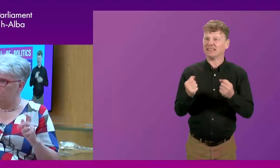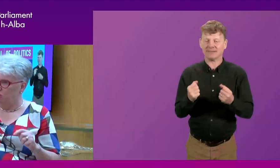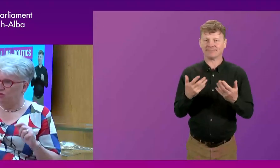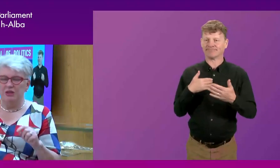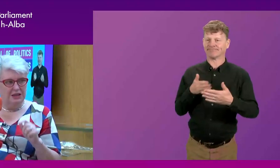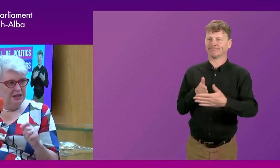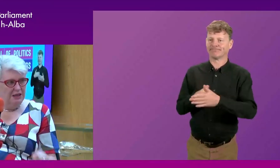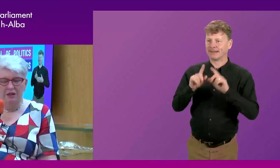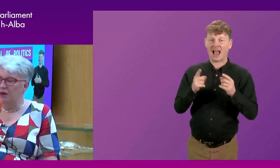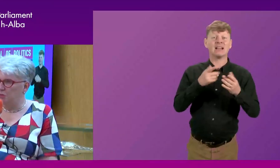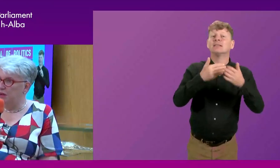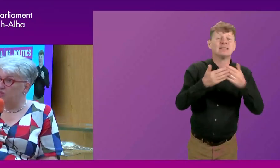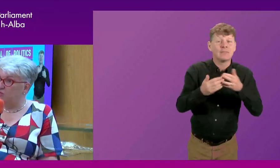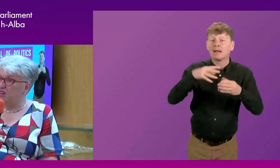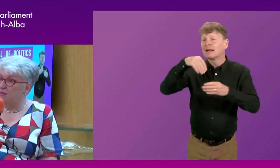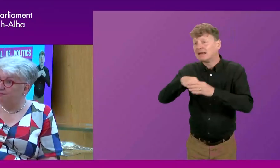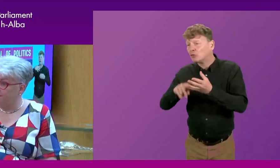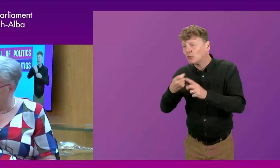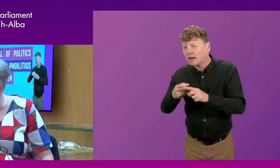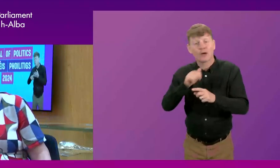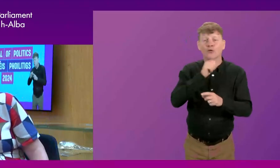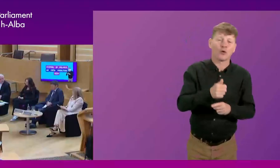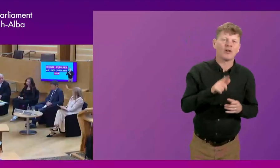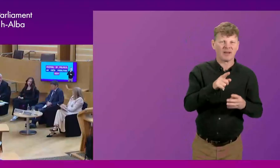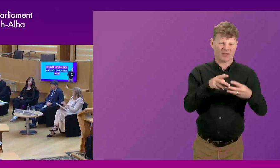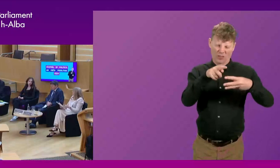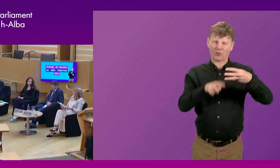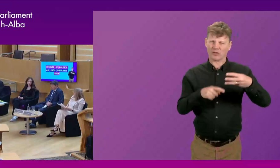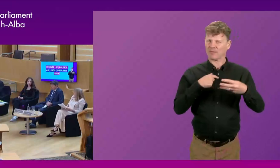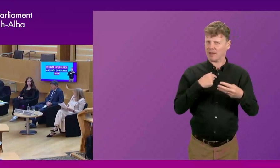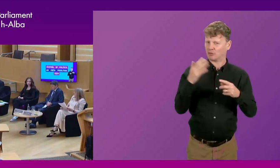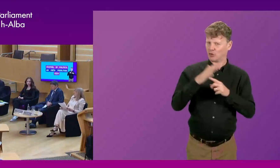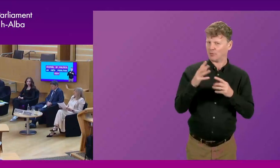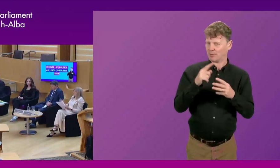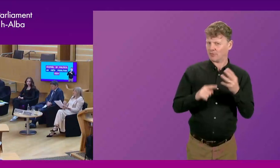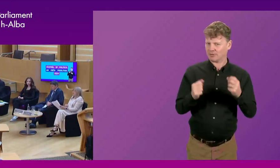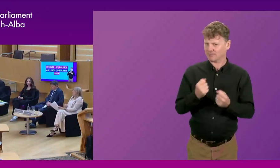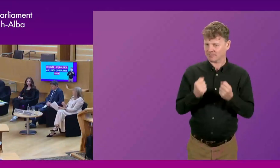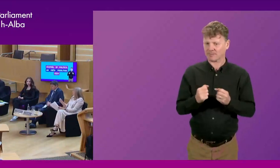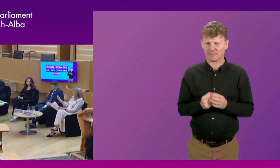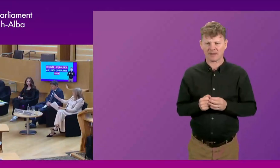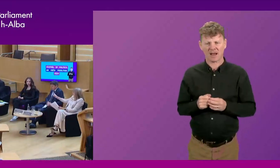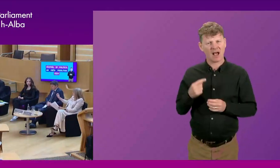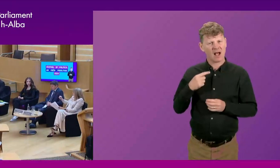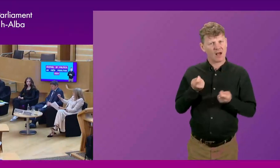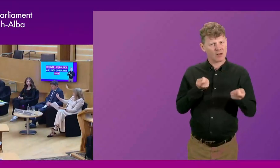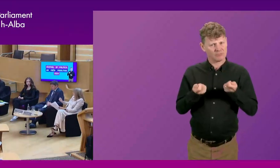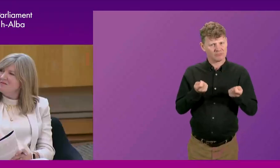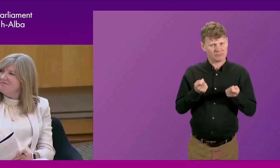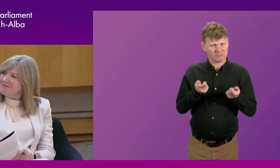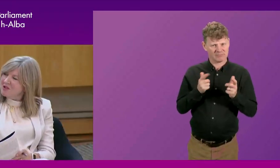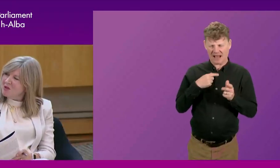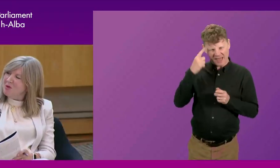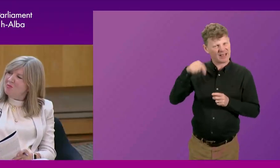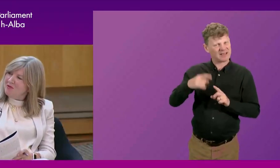Kingdom or not. And that would be my top three. OK, thank you. I think this is quite an important question. So if we can all